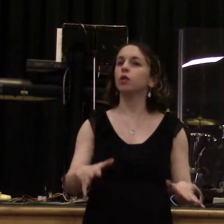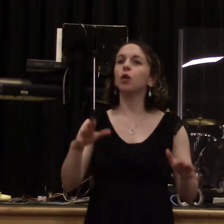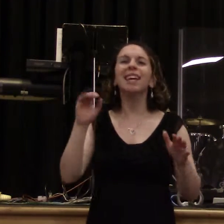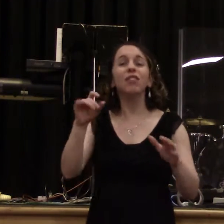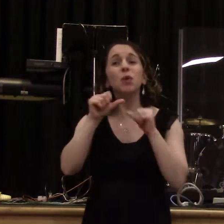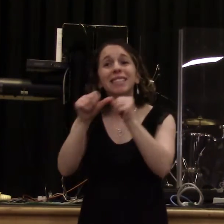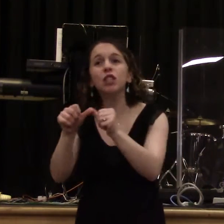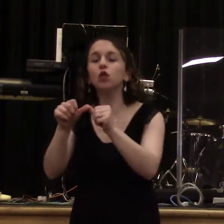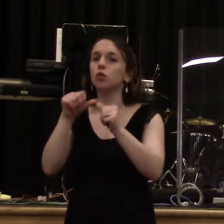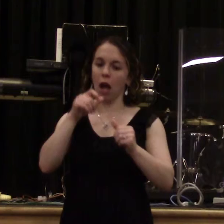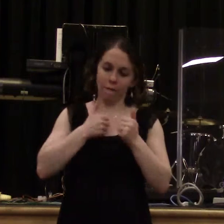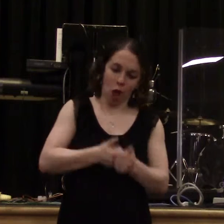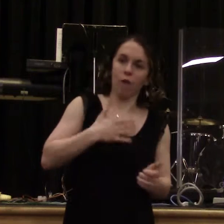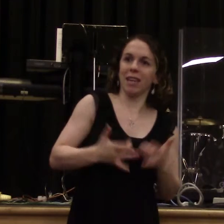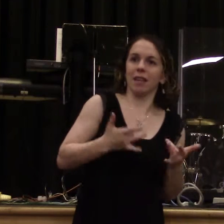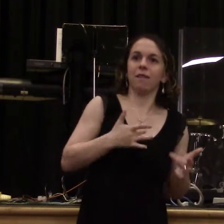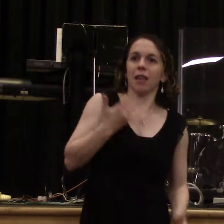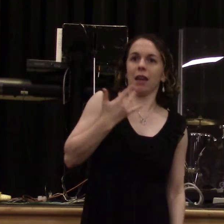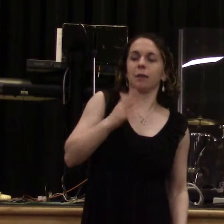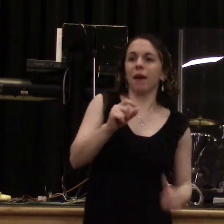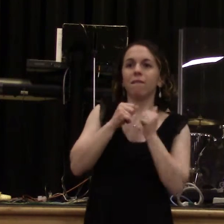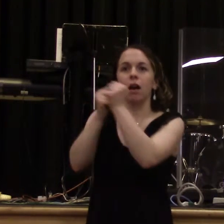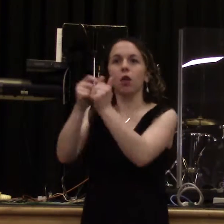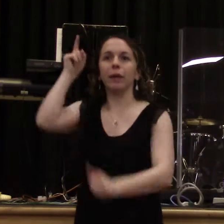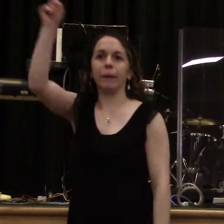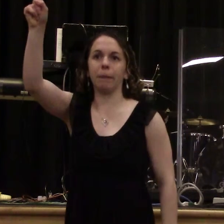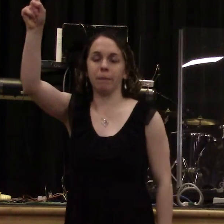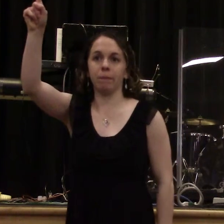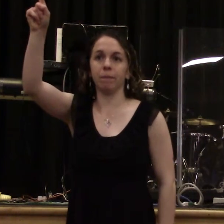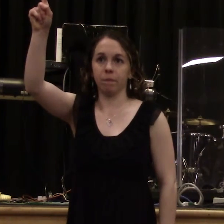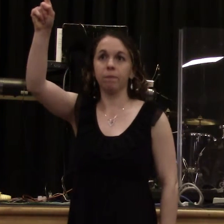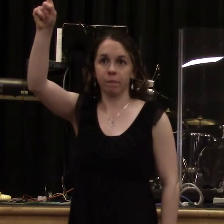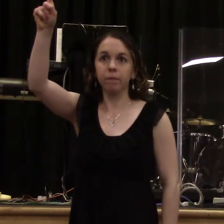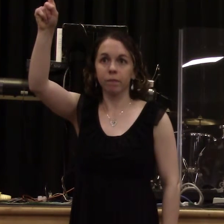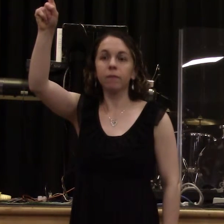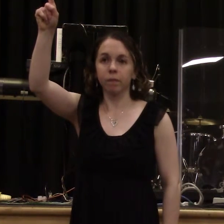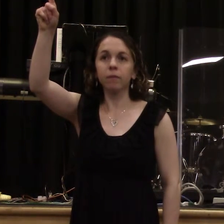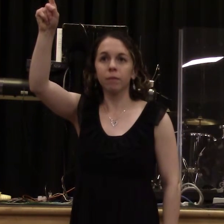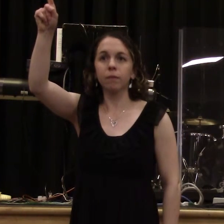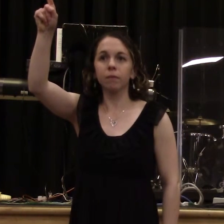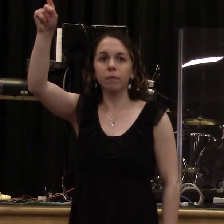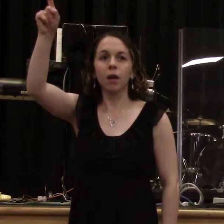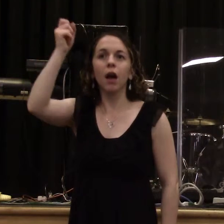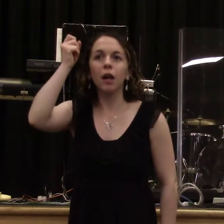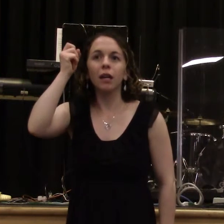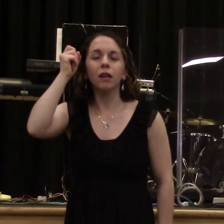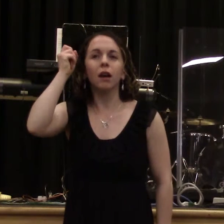like, oh, it's like a little giddy that happens. You know that, and can you imagine that giddy coming from that Jesus that's right with you, the bright and morning